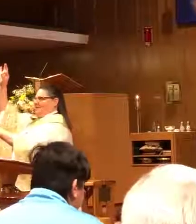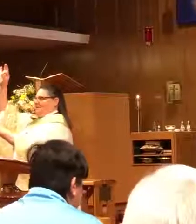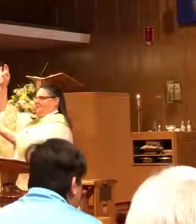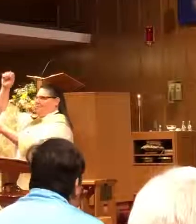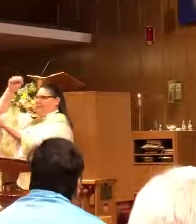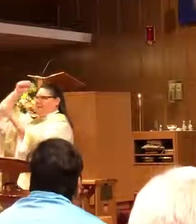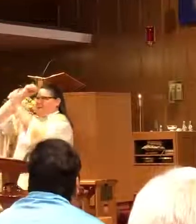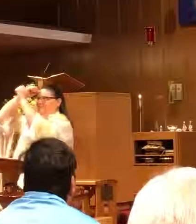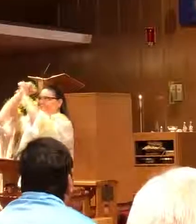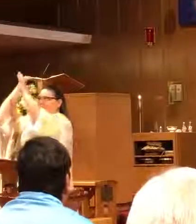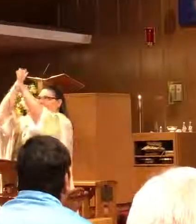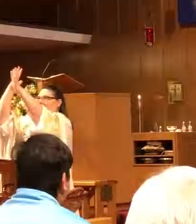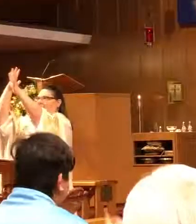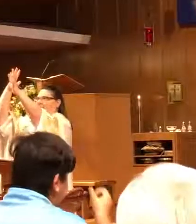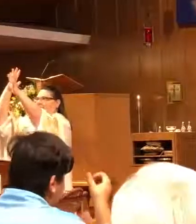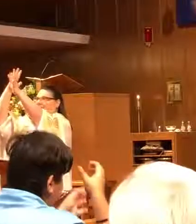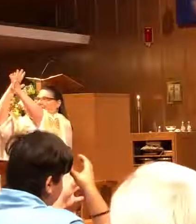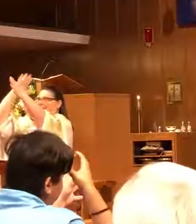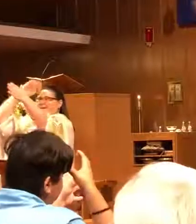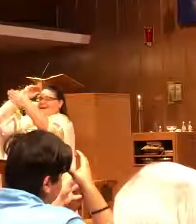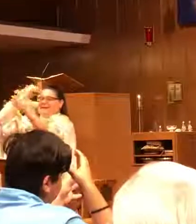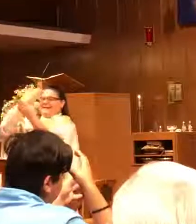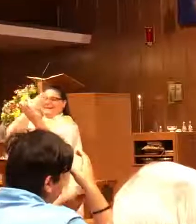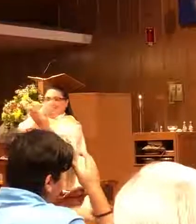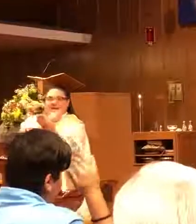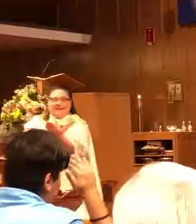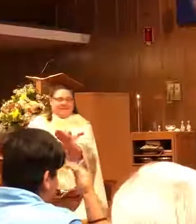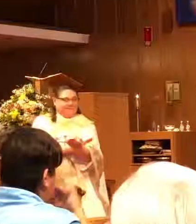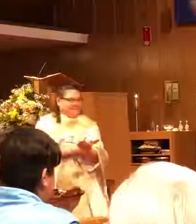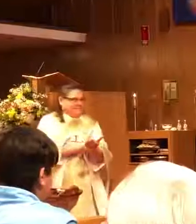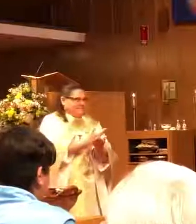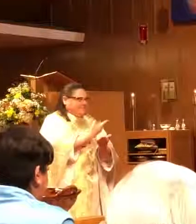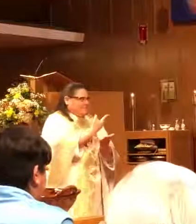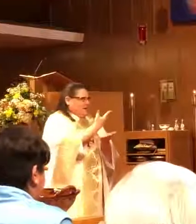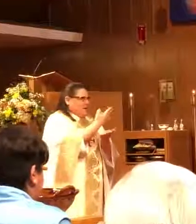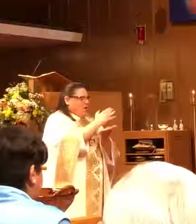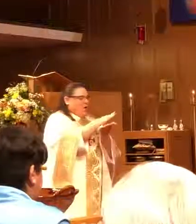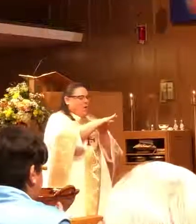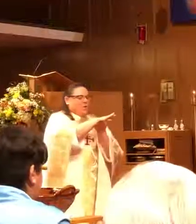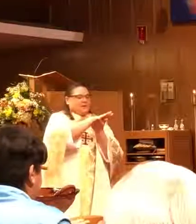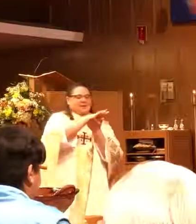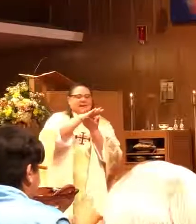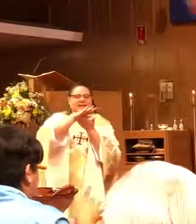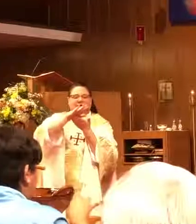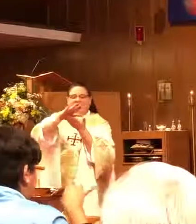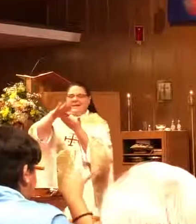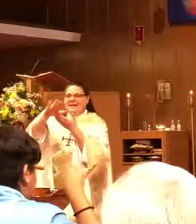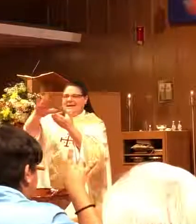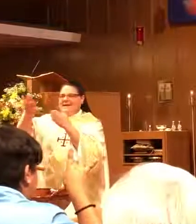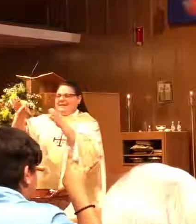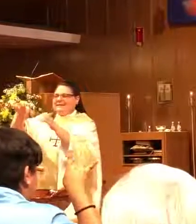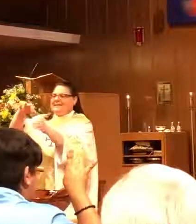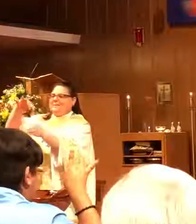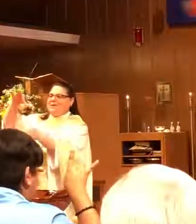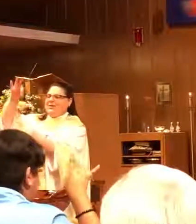Beautiful. One more time. Father, Son, Holy Spirit.